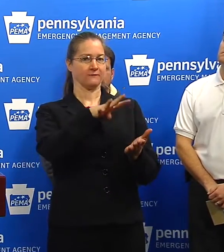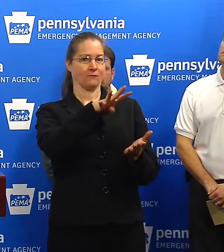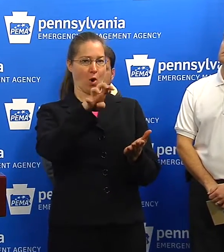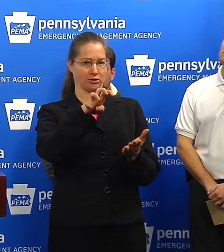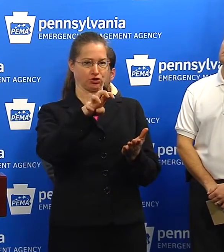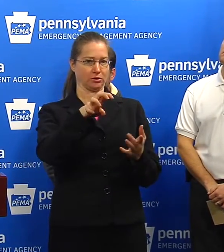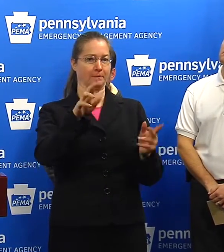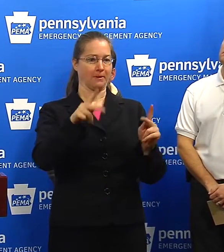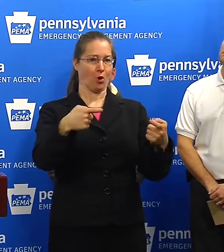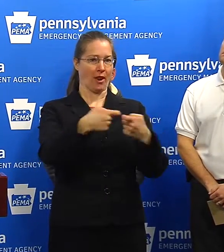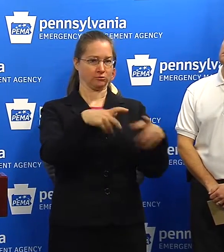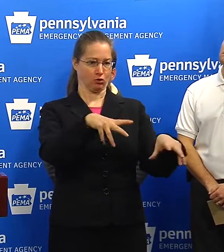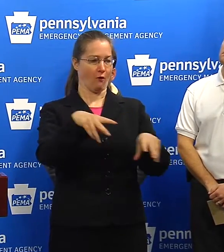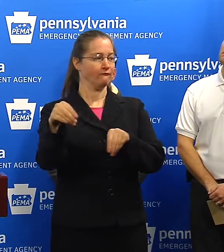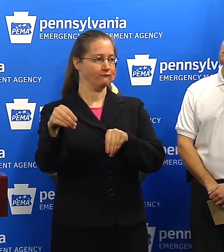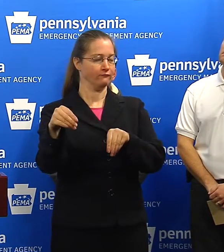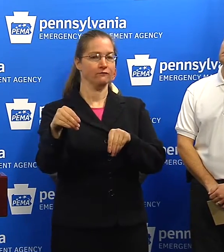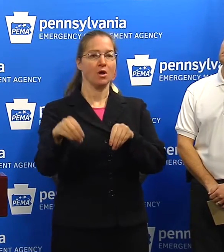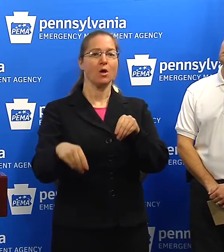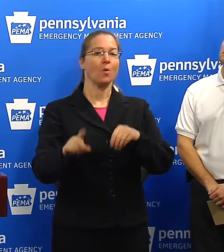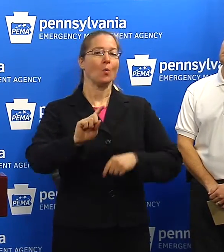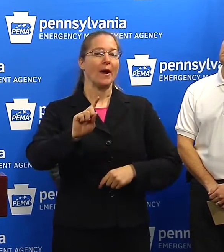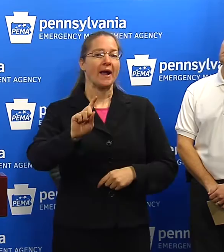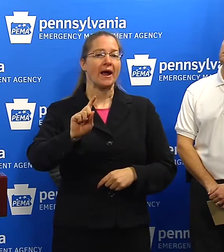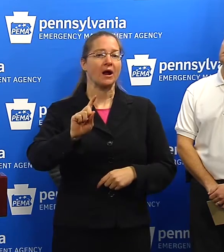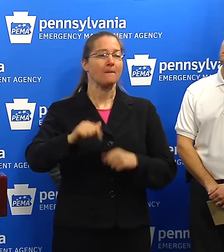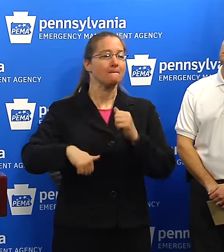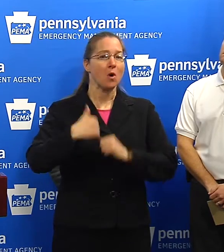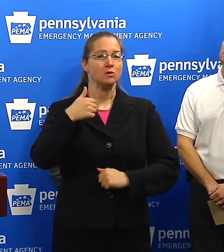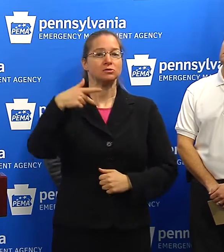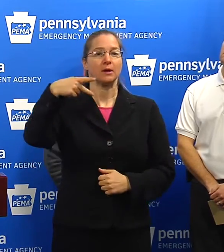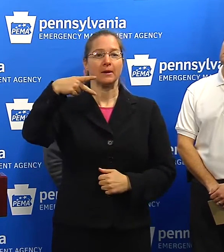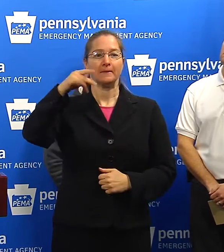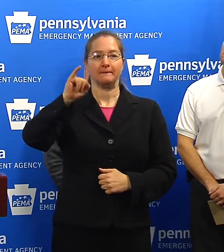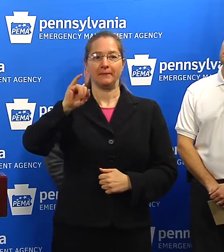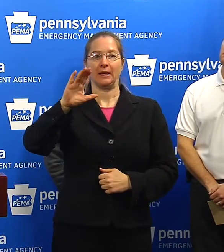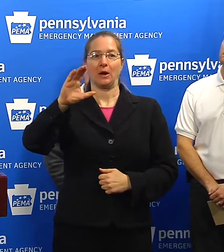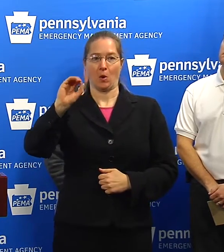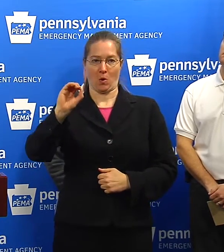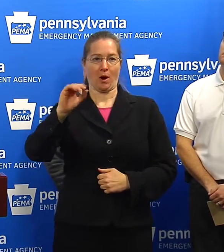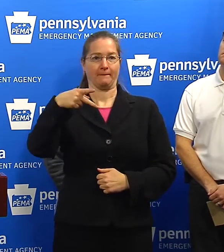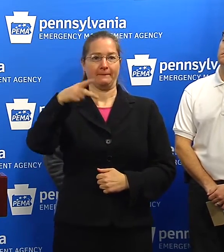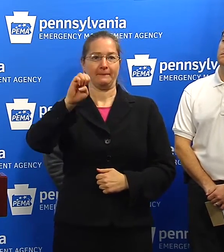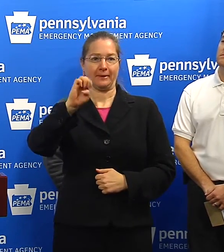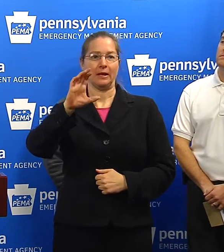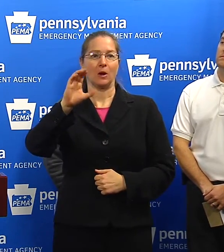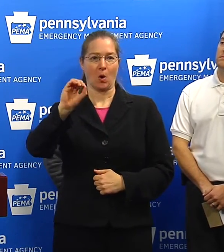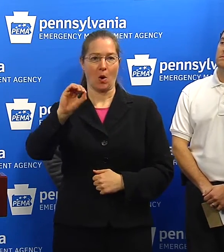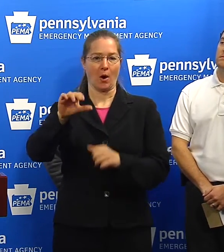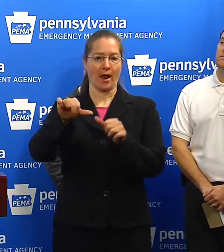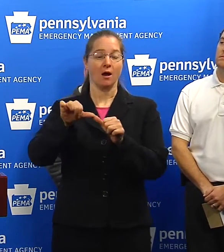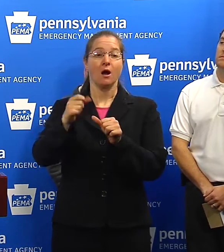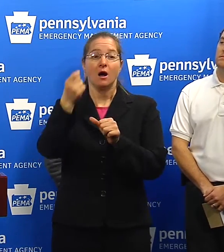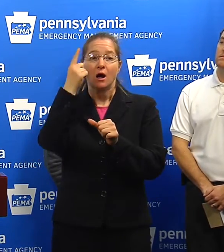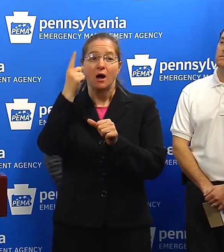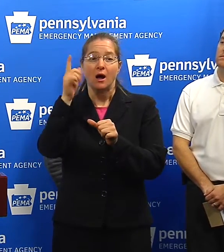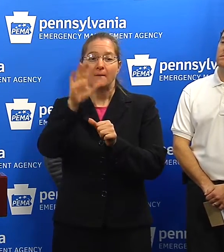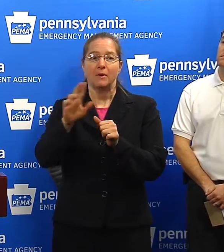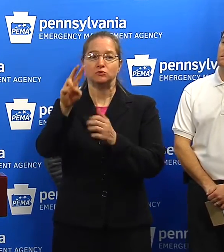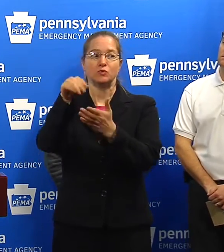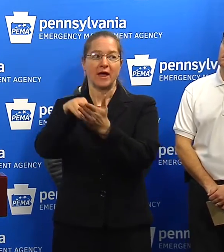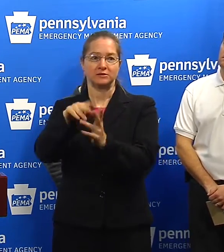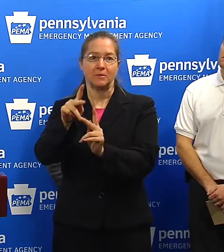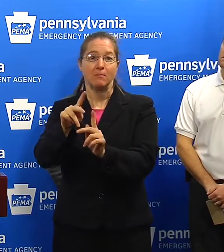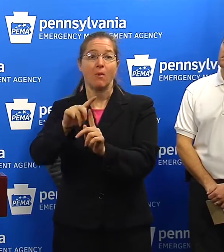And the highest numbers are in the PICO area, a little over 2,000. But not all of them are snow related, just to